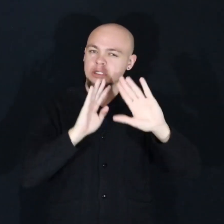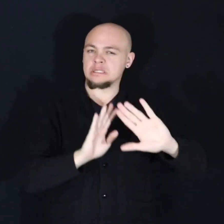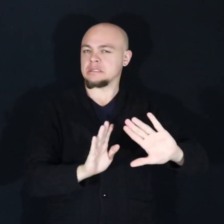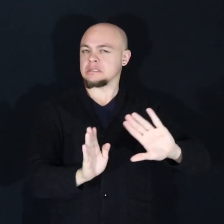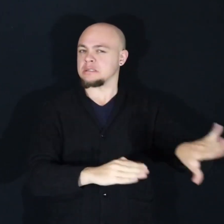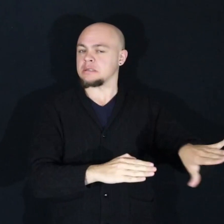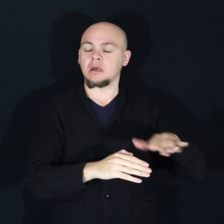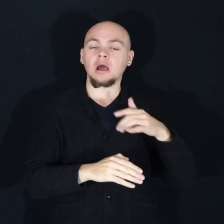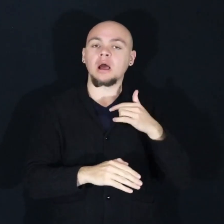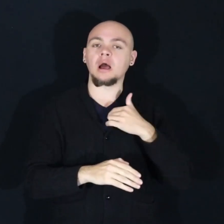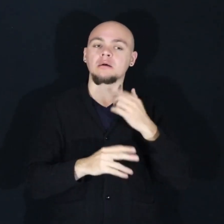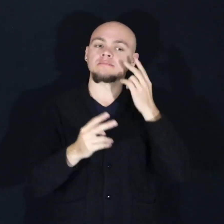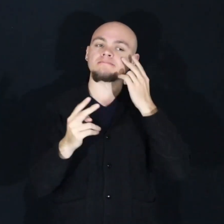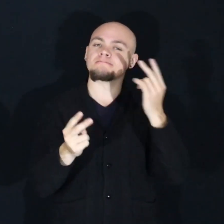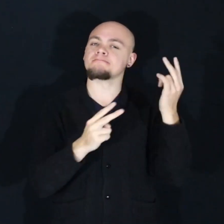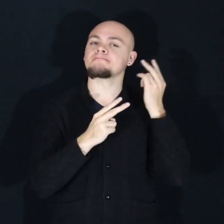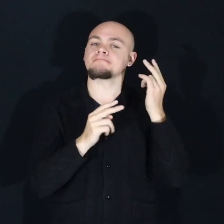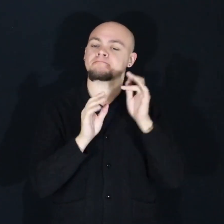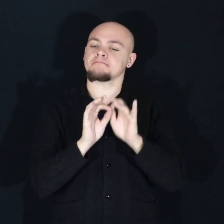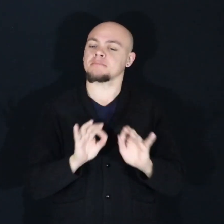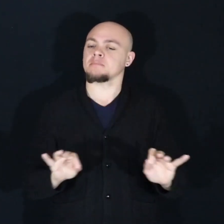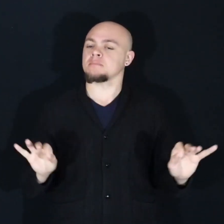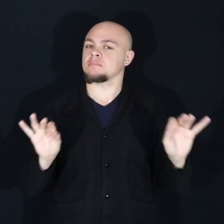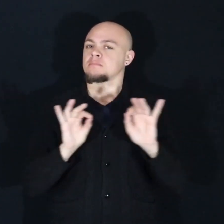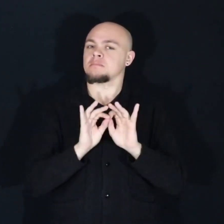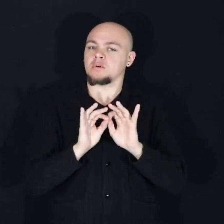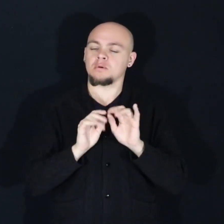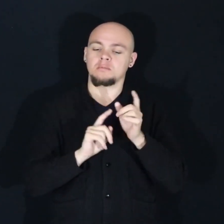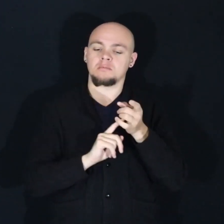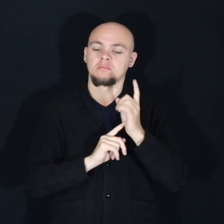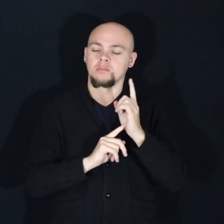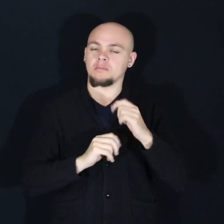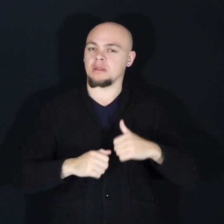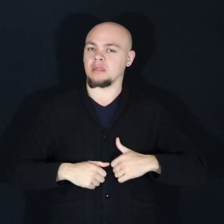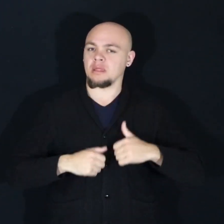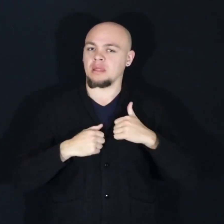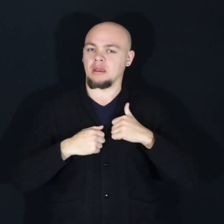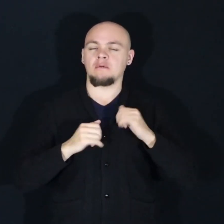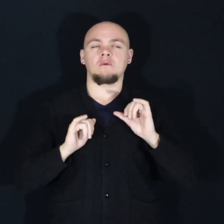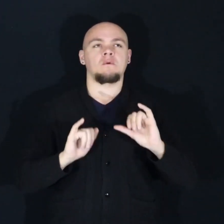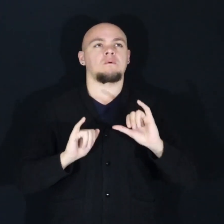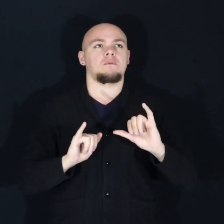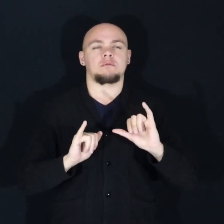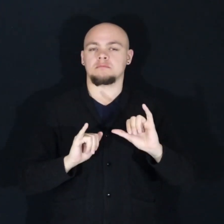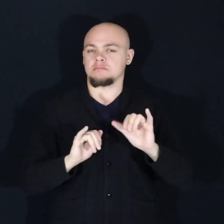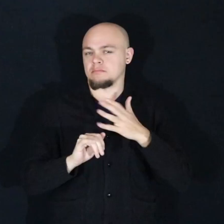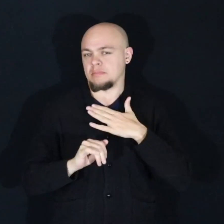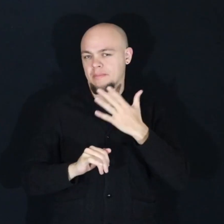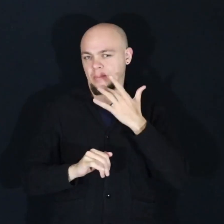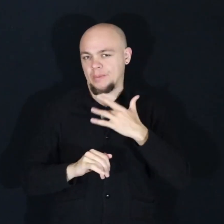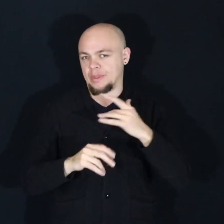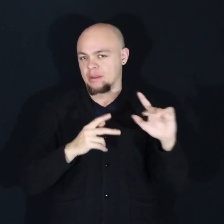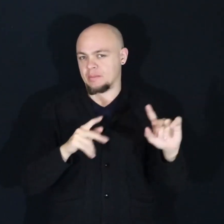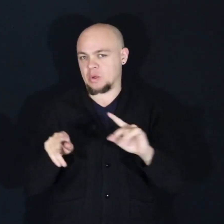Instead, I want to look back at an important life moment of mine, which is my birthday party. But this did make me wonder.